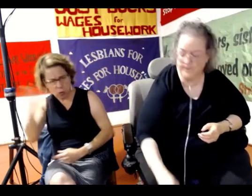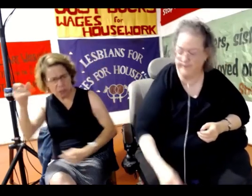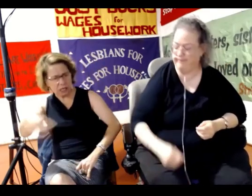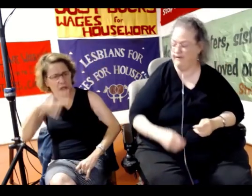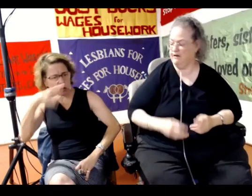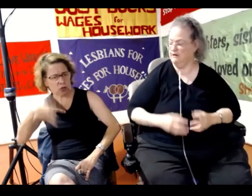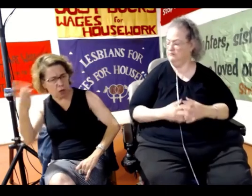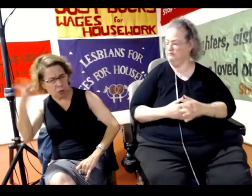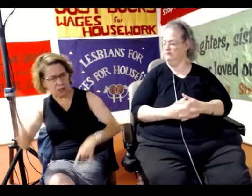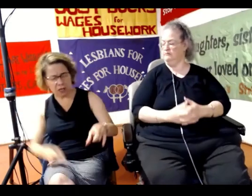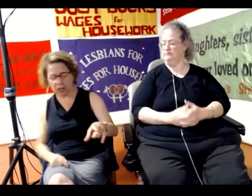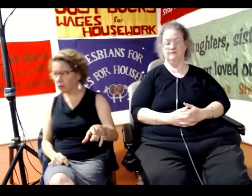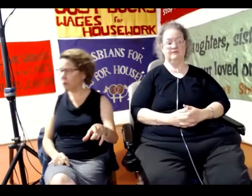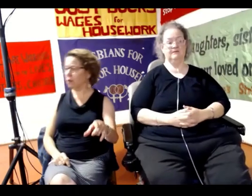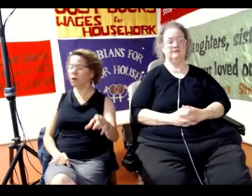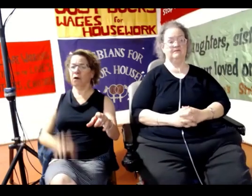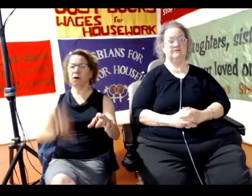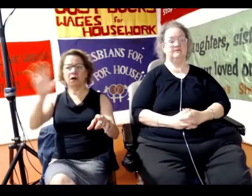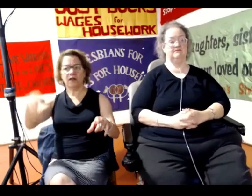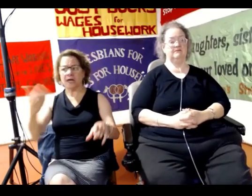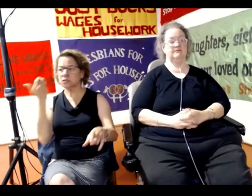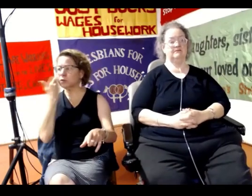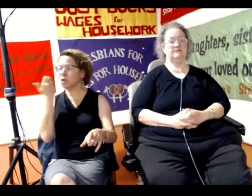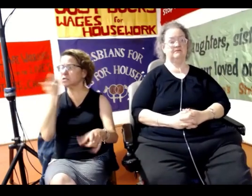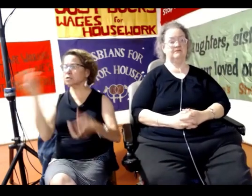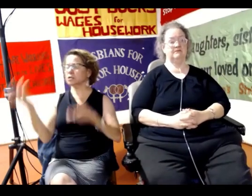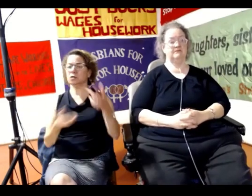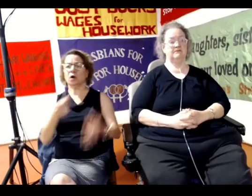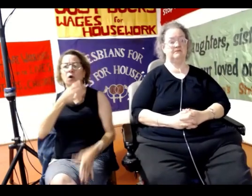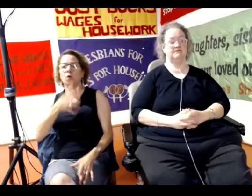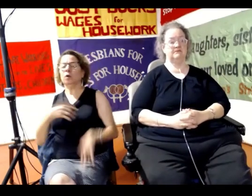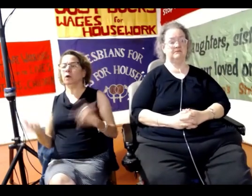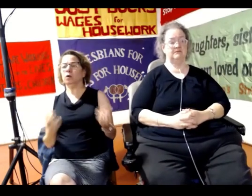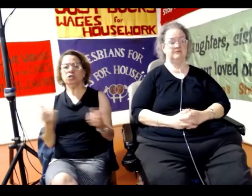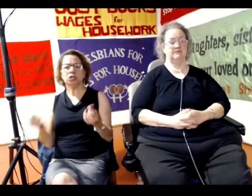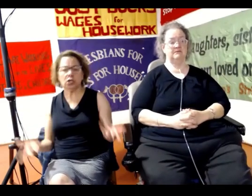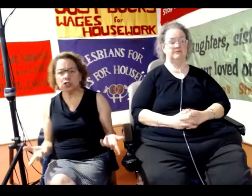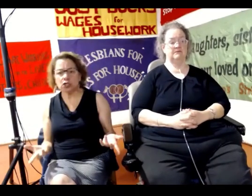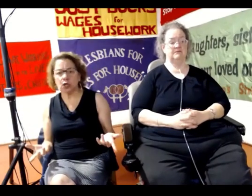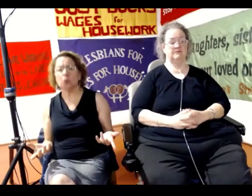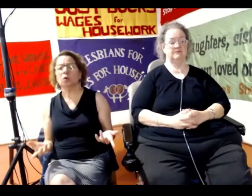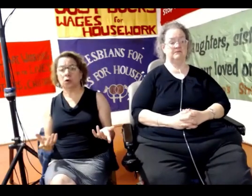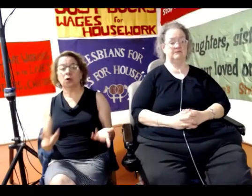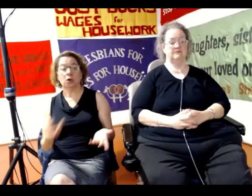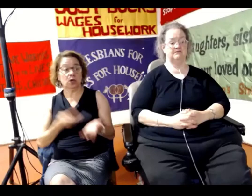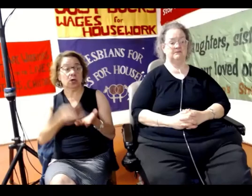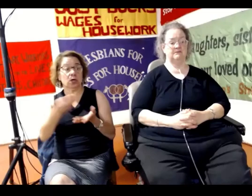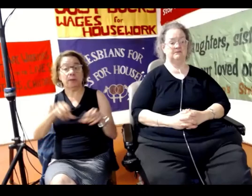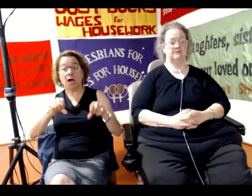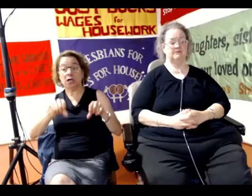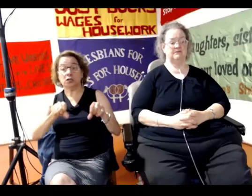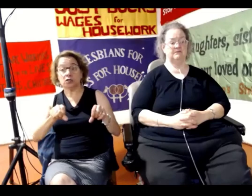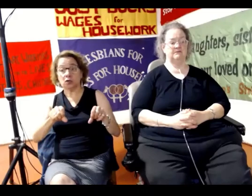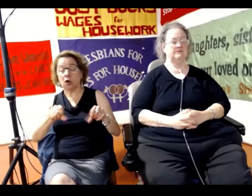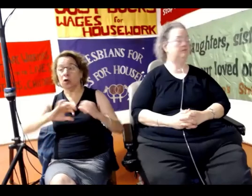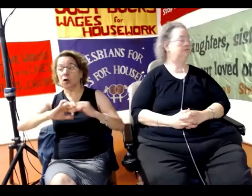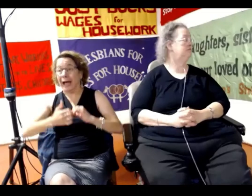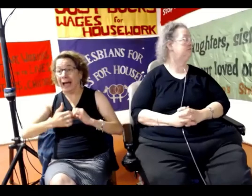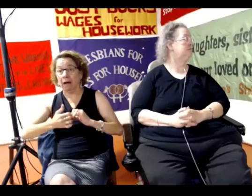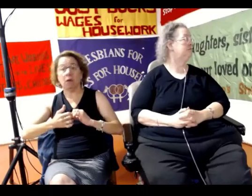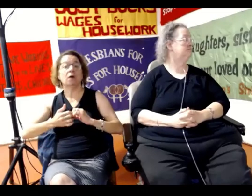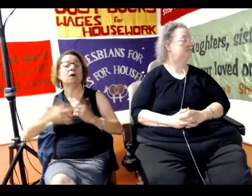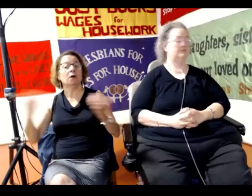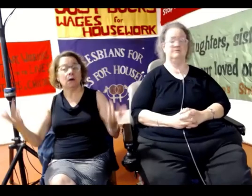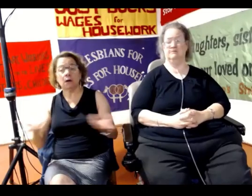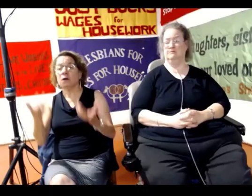And I thought that's the story of prostitution. What's the woman going to do? She's going to get the stroller by some means, by high, you